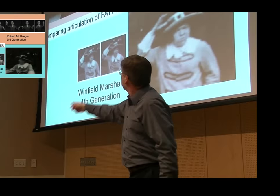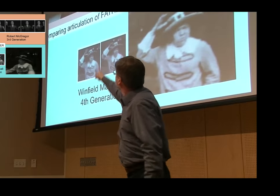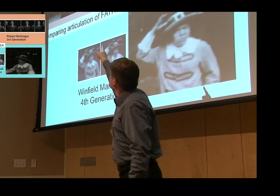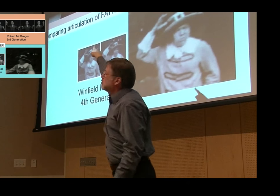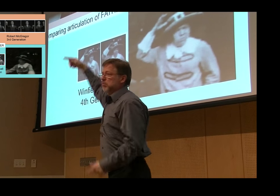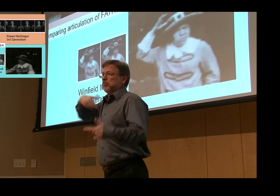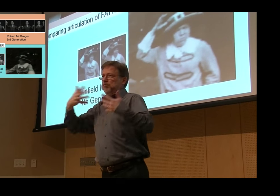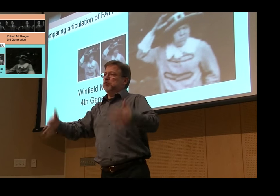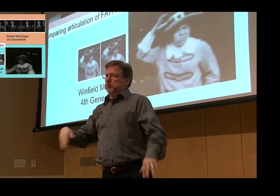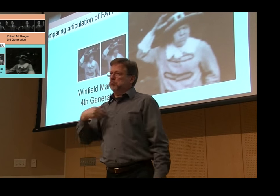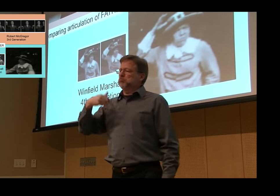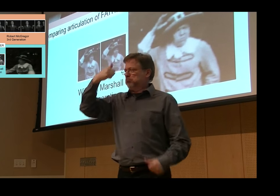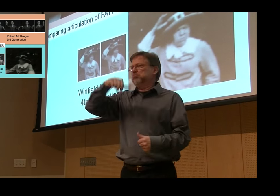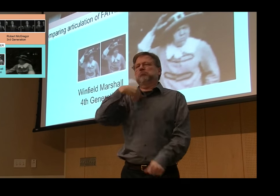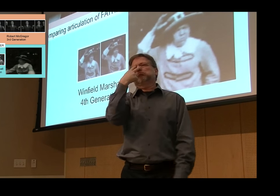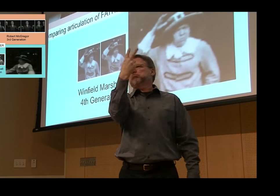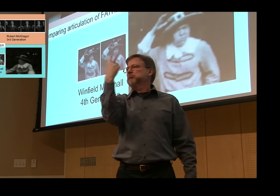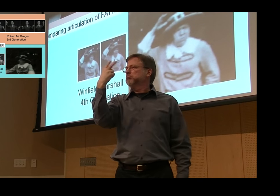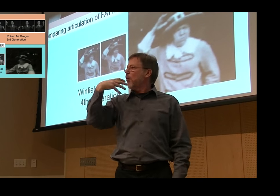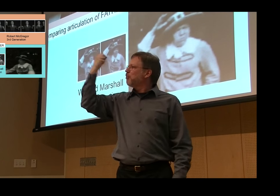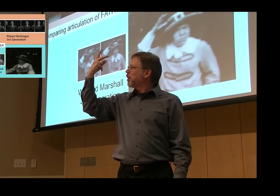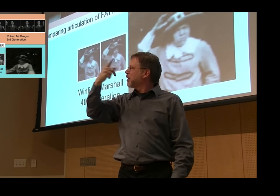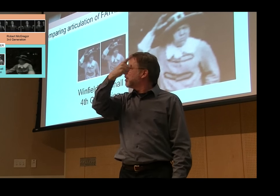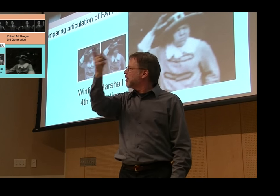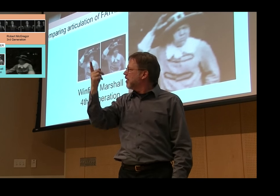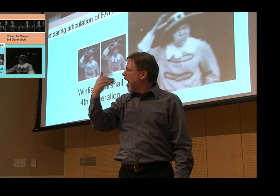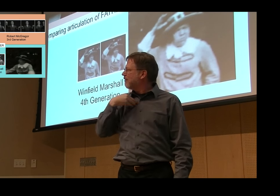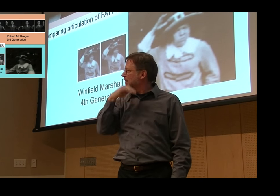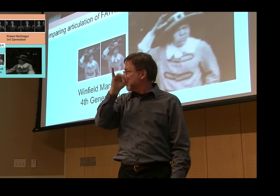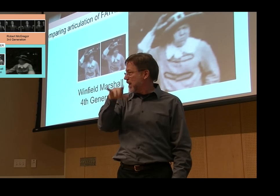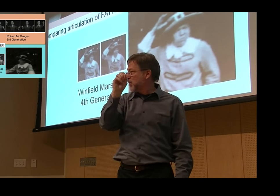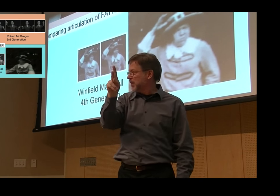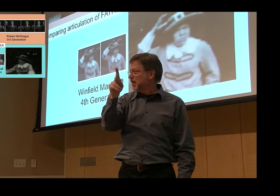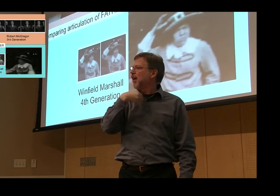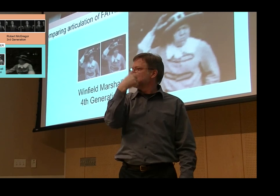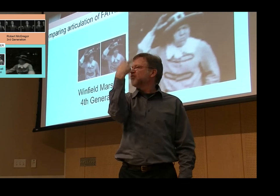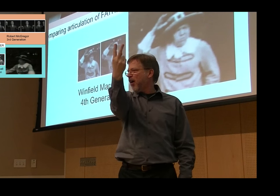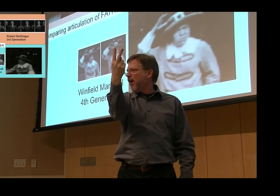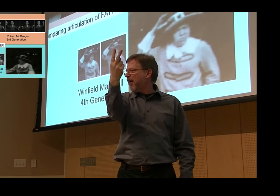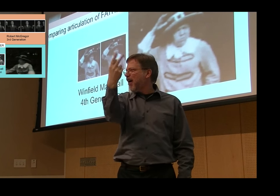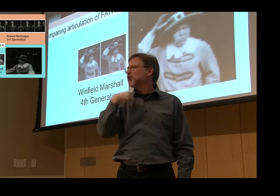There were definitely differences. And when I grew up, I saw older people using